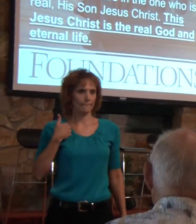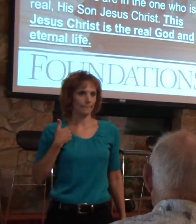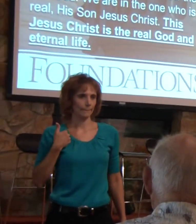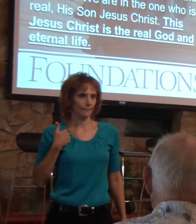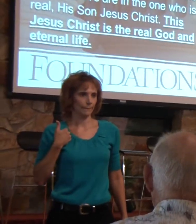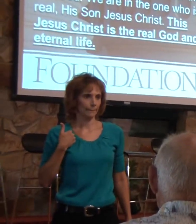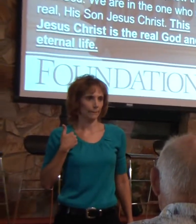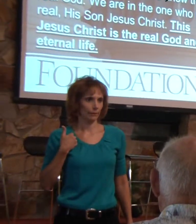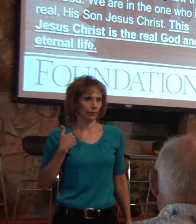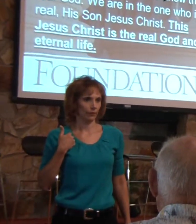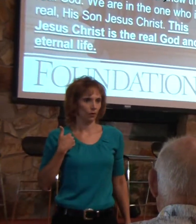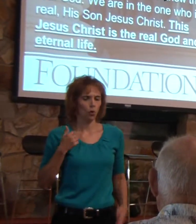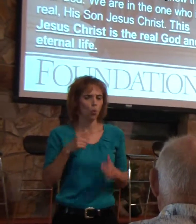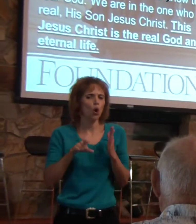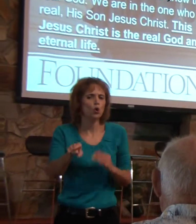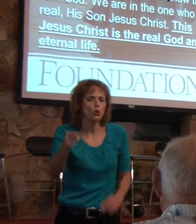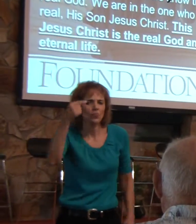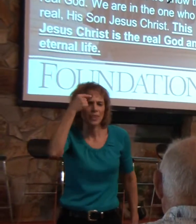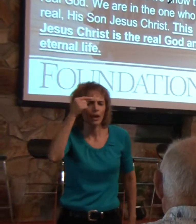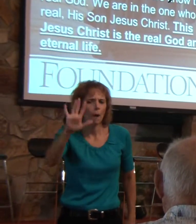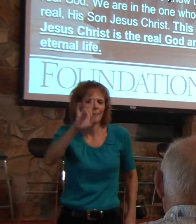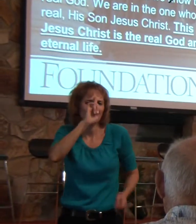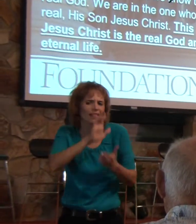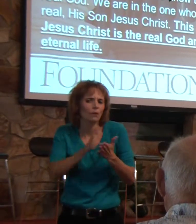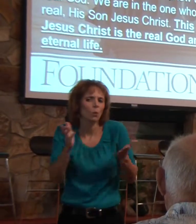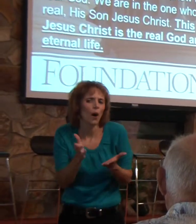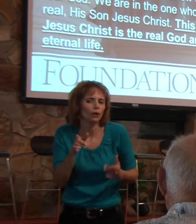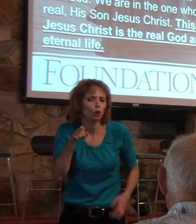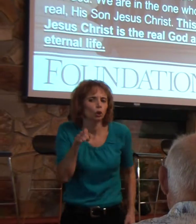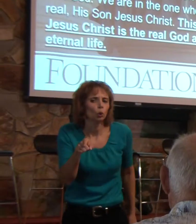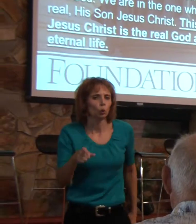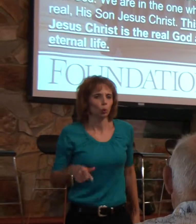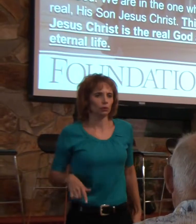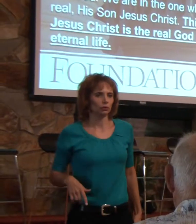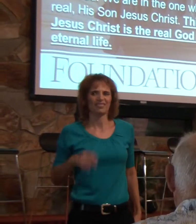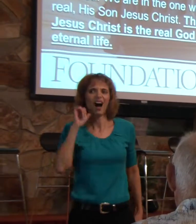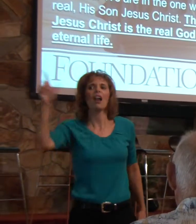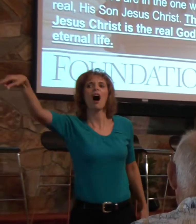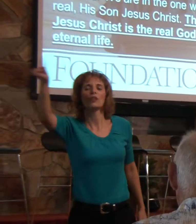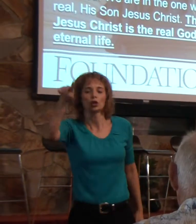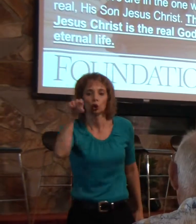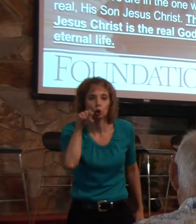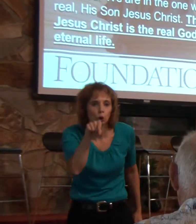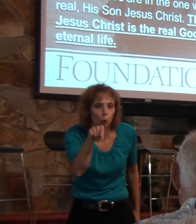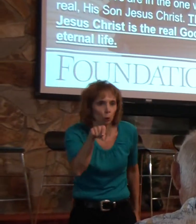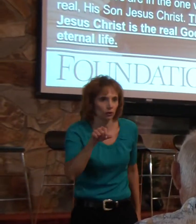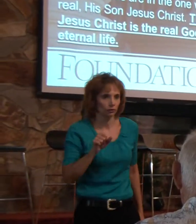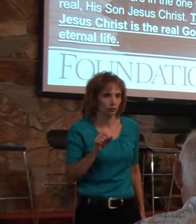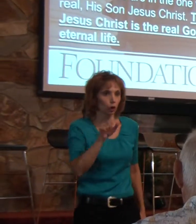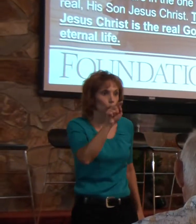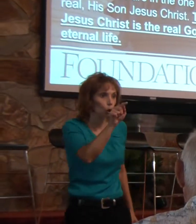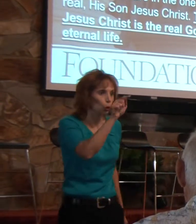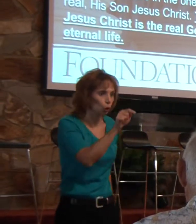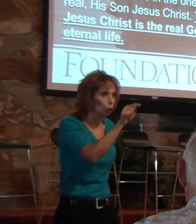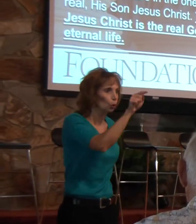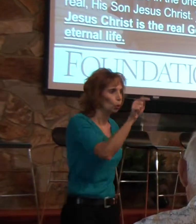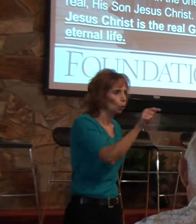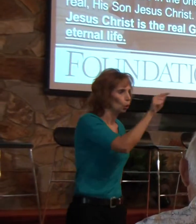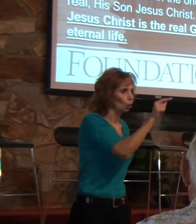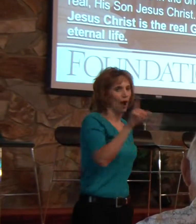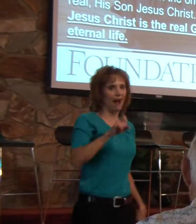say that I am? And I believe that is the question we need to answer